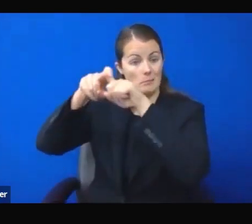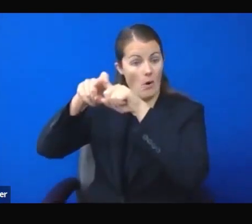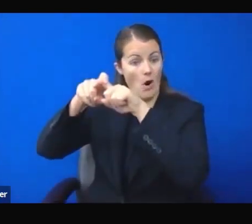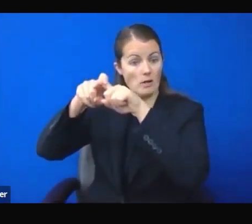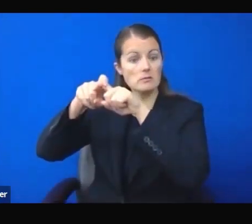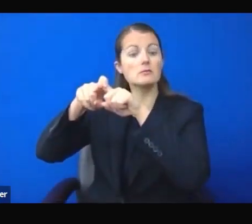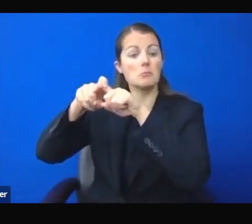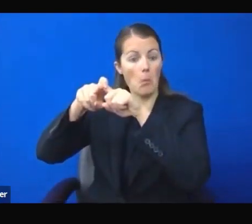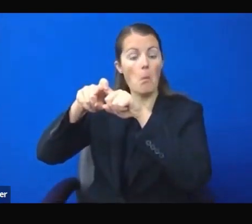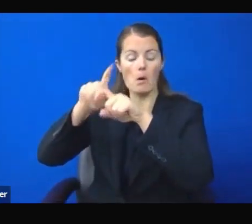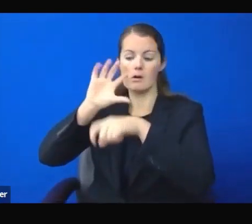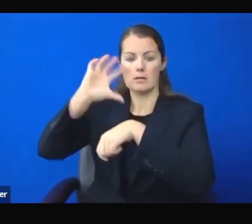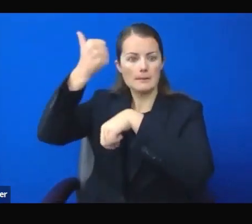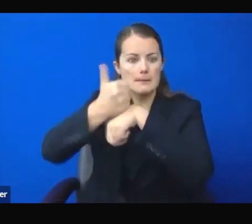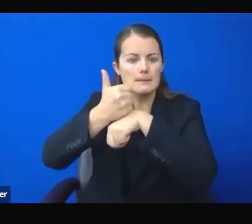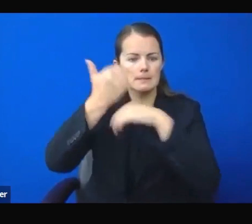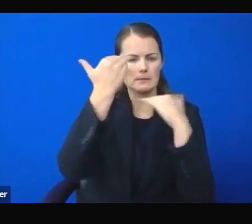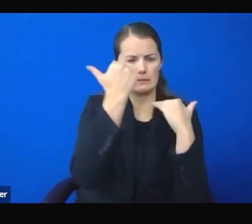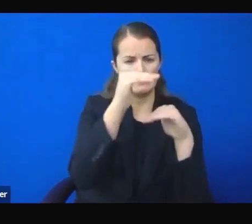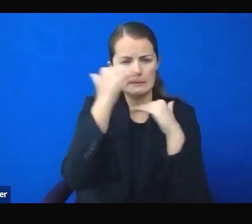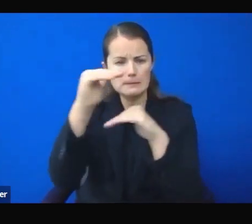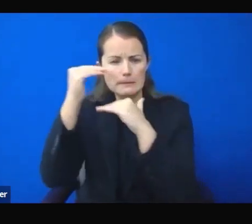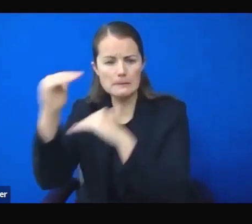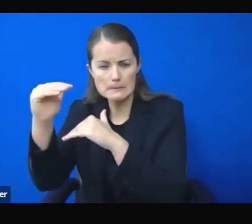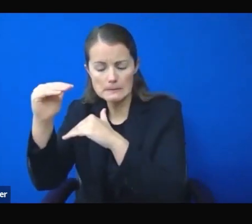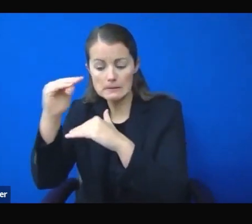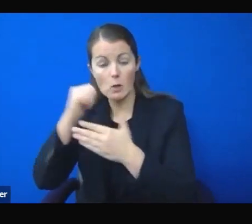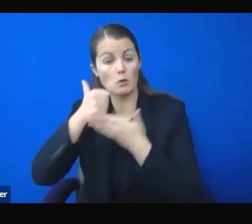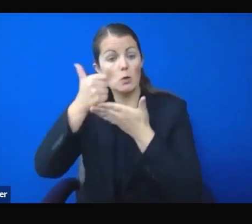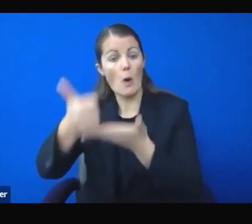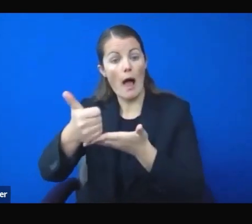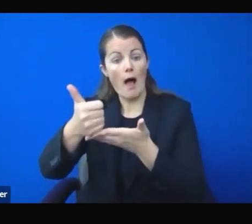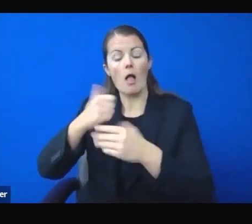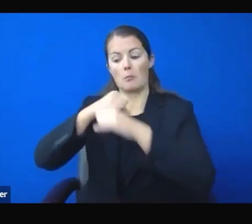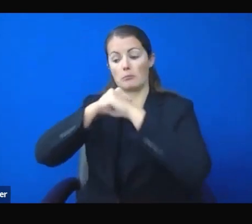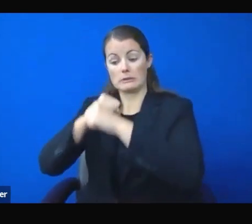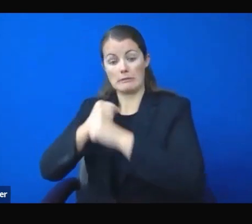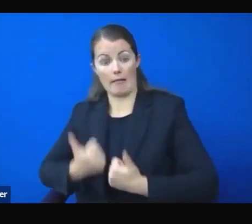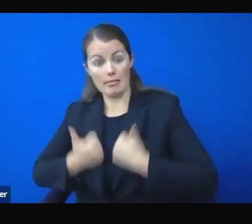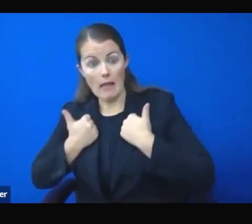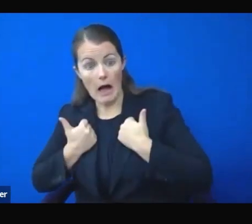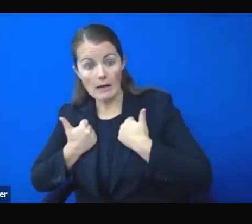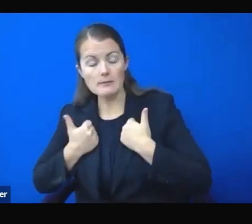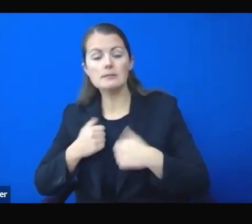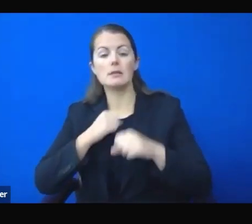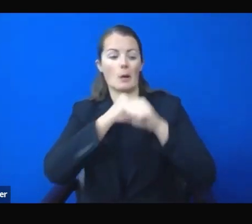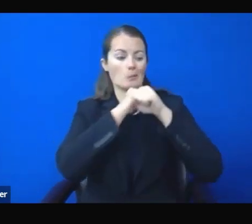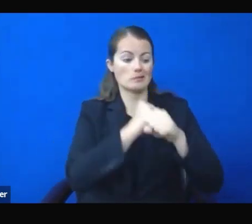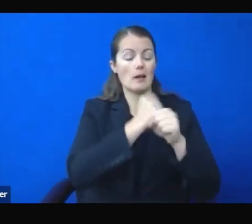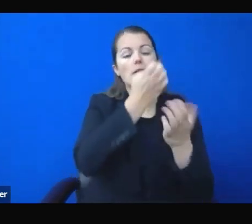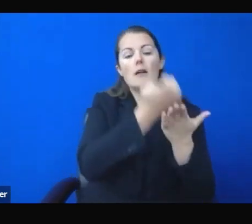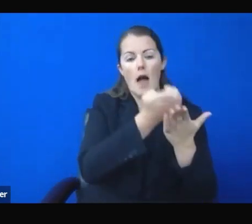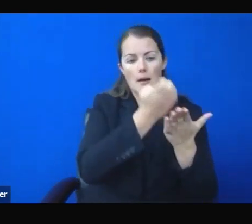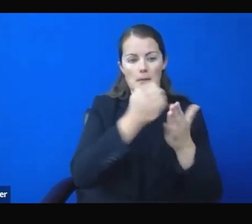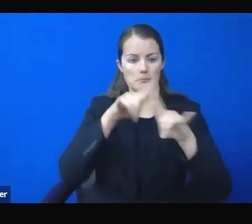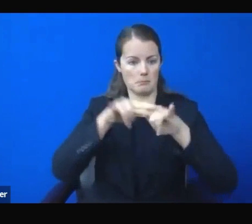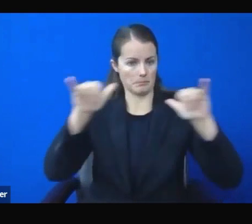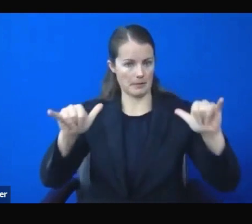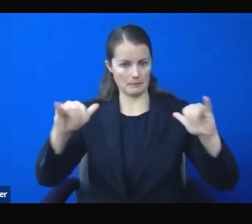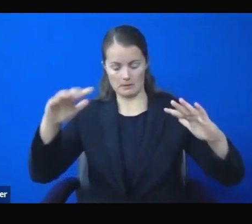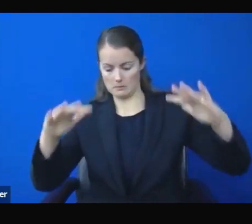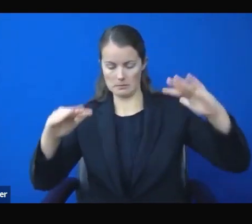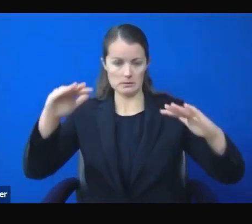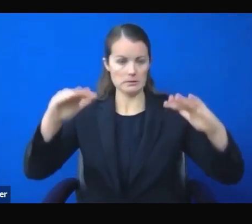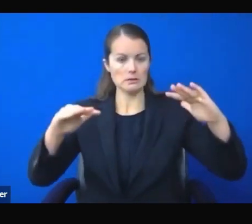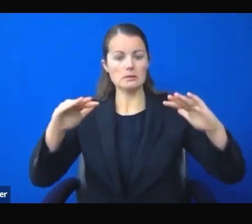strict mitigation measures in an effort to protect both lives and protect our fragile economy. Under this